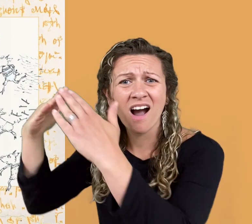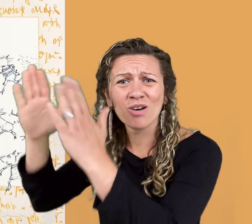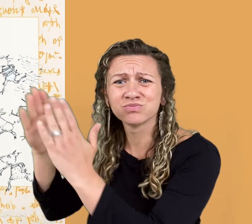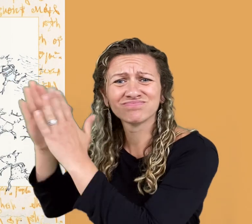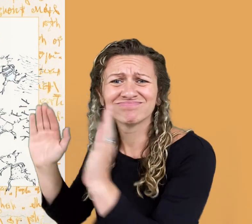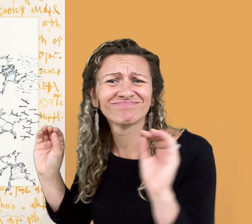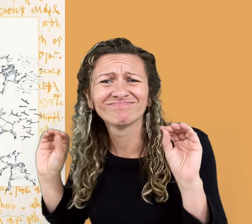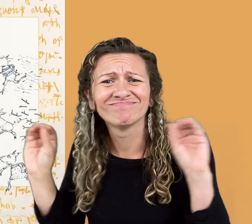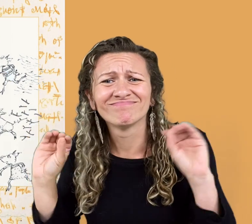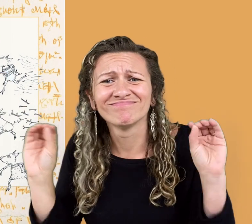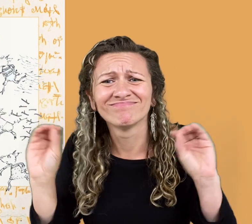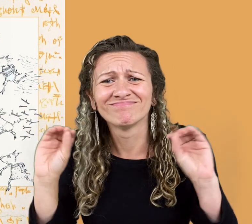blow their houses down.